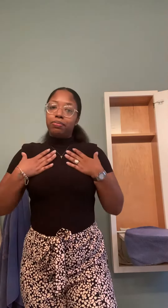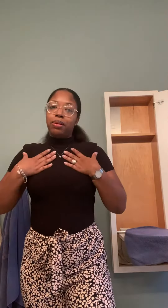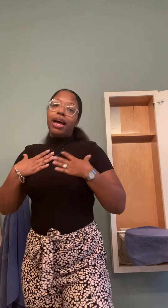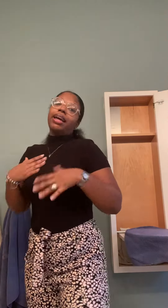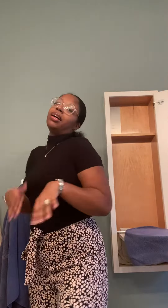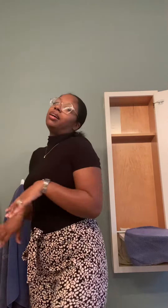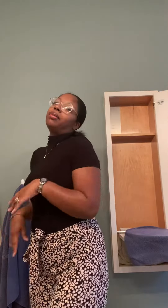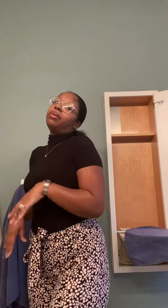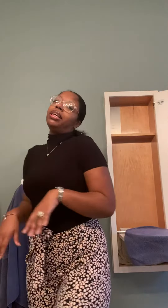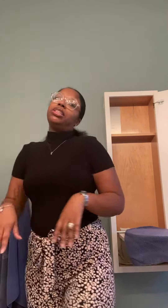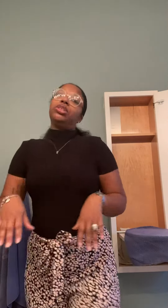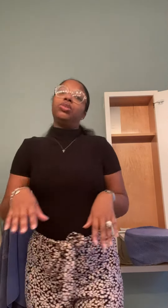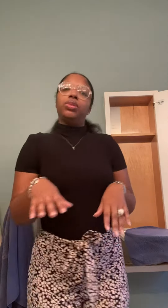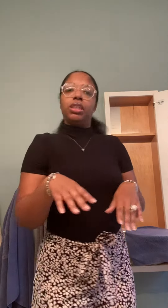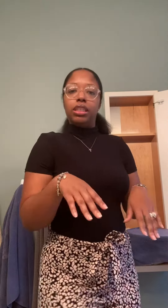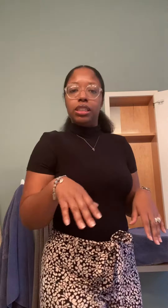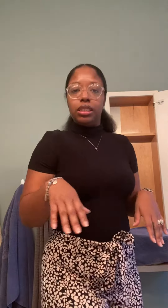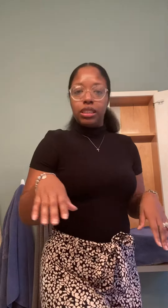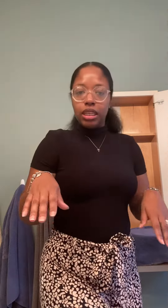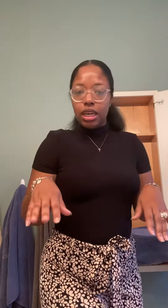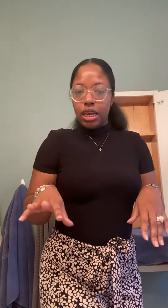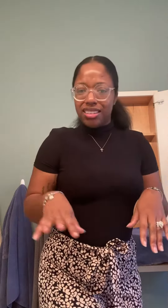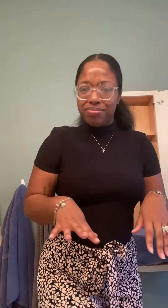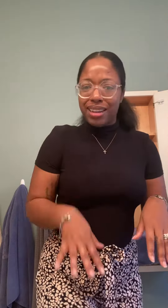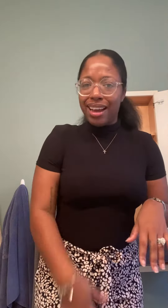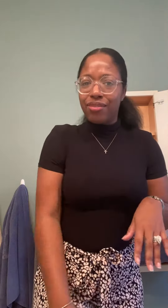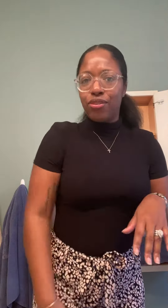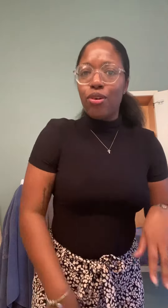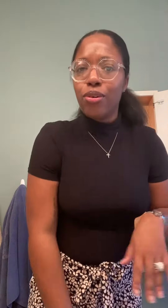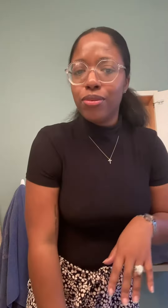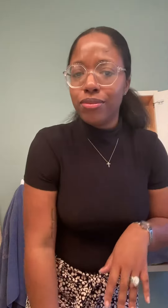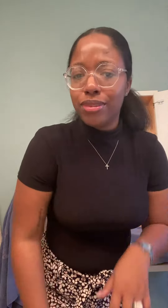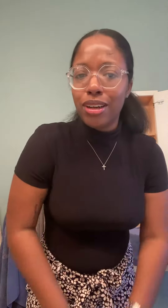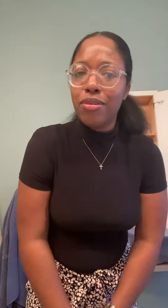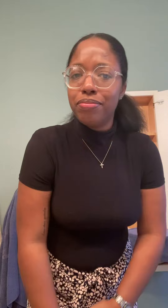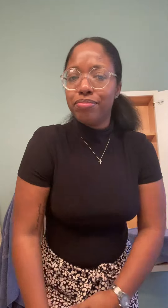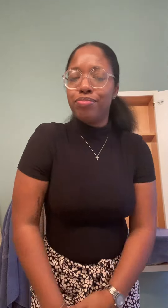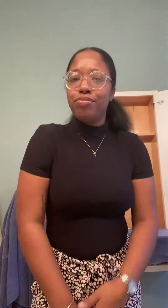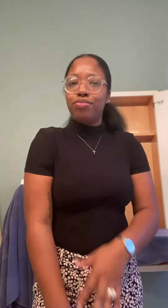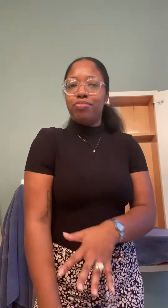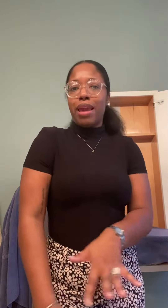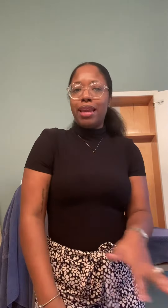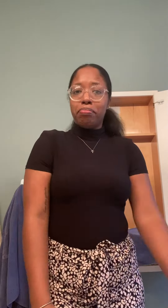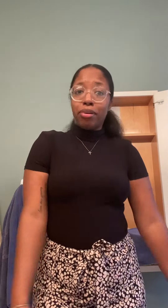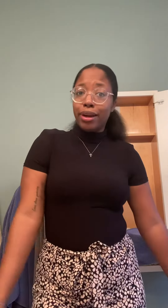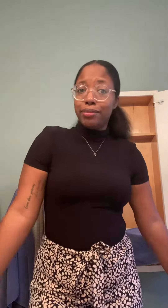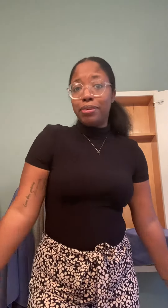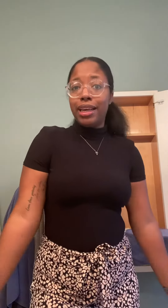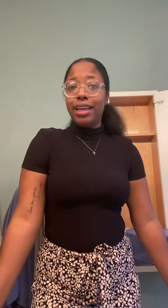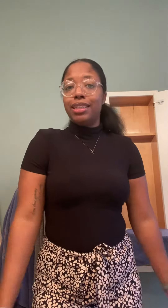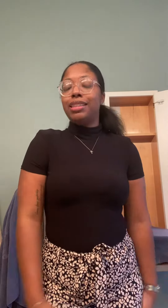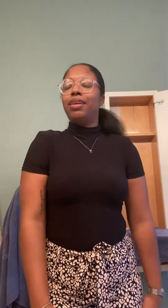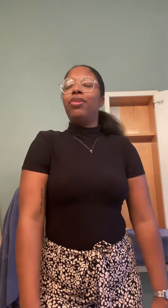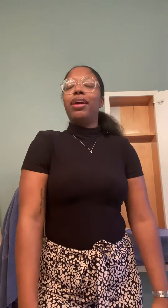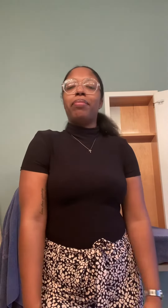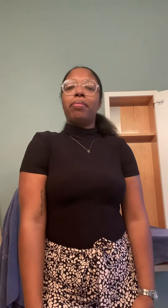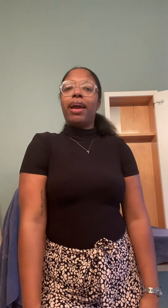black bodysuit with these black floral, you know, pink print plants. And I'm wearing my black